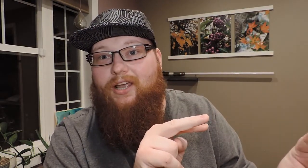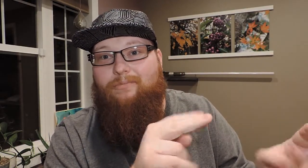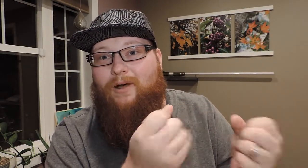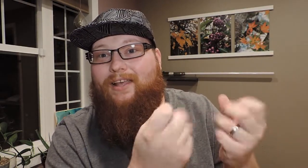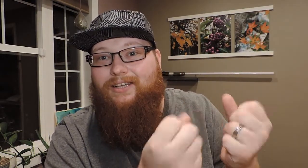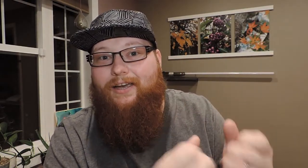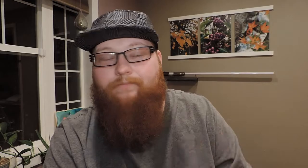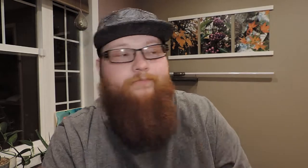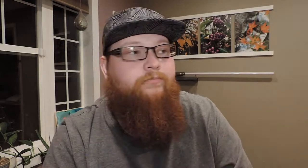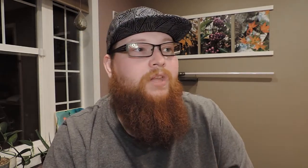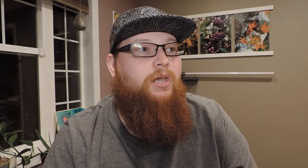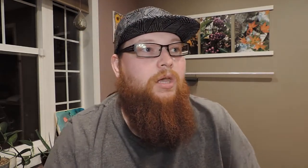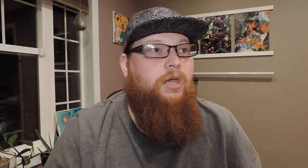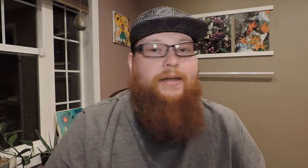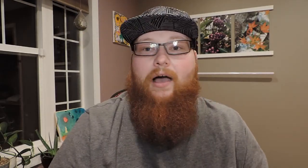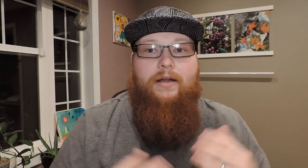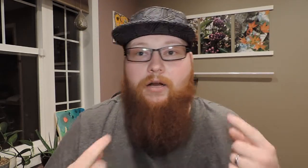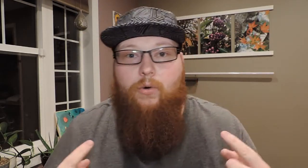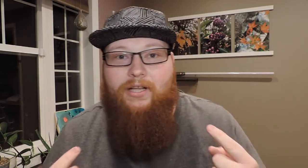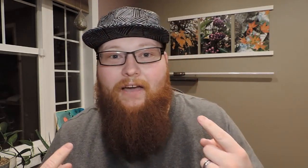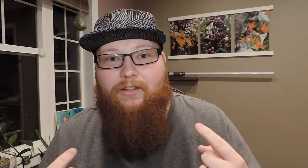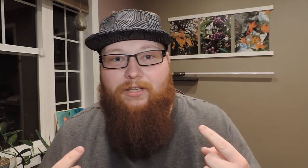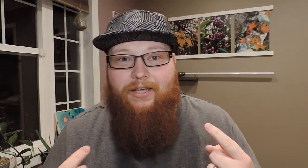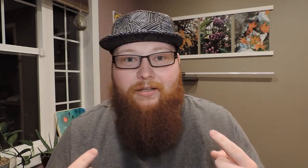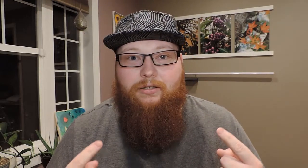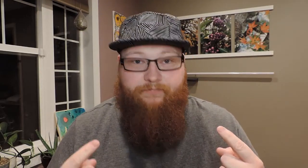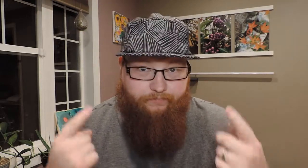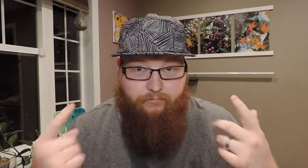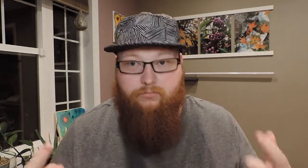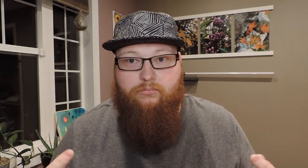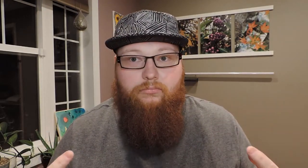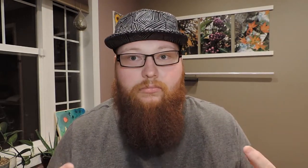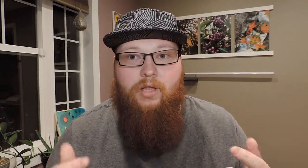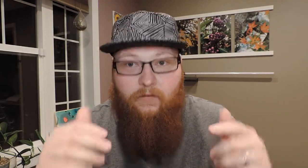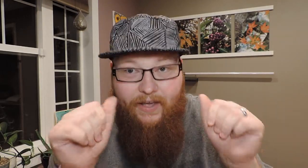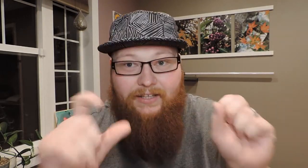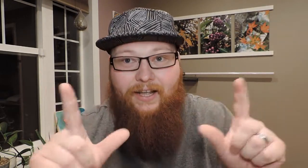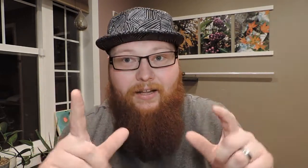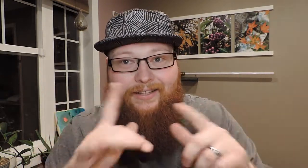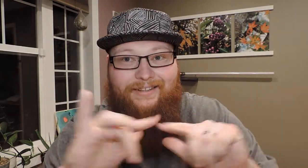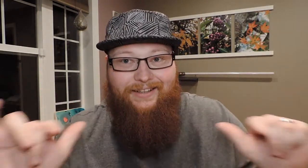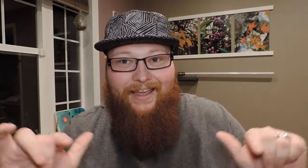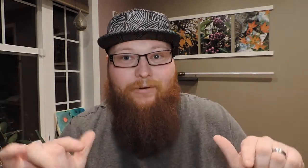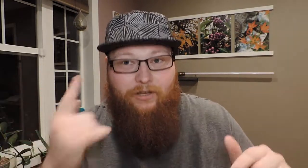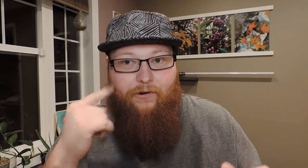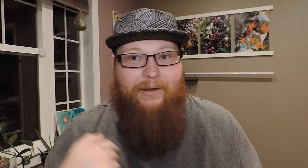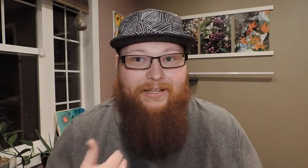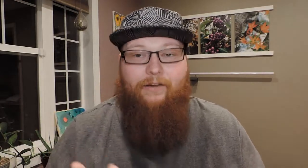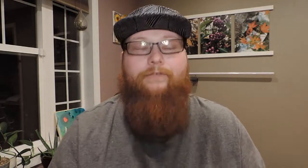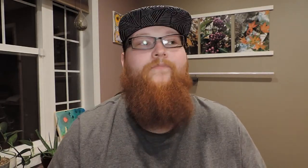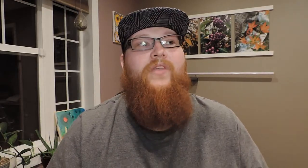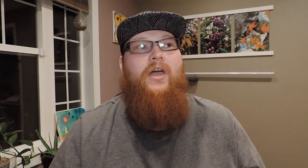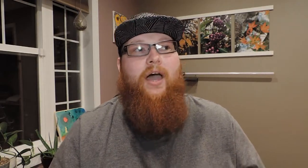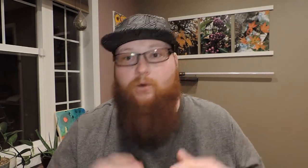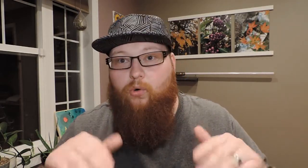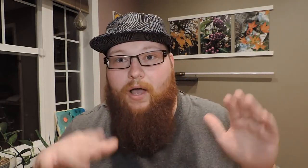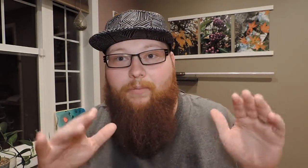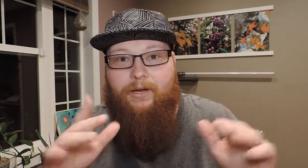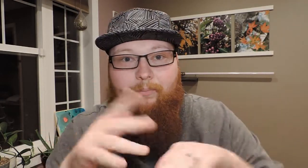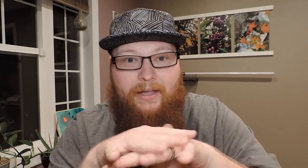them while they sign. Now, I didn't always have the skill of ASL language for myself. I grew up in a